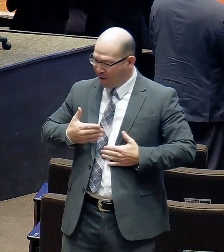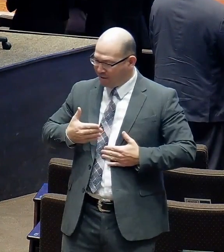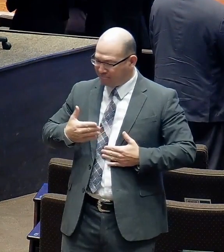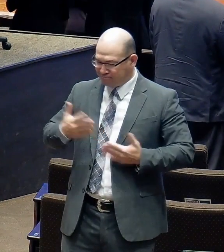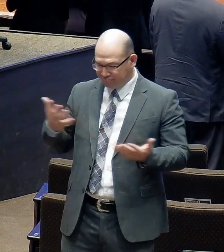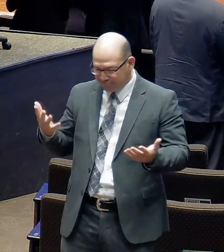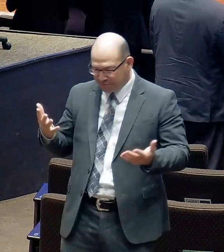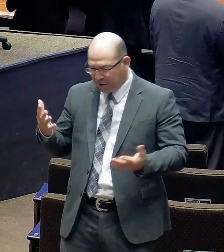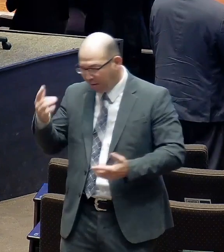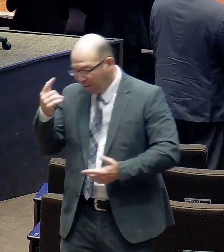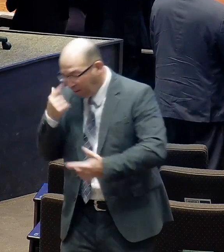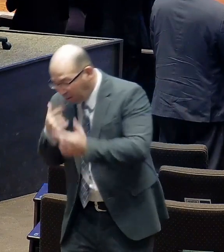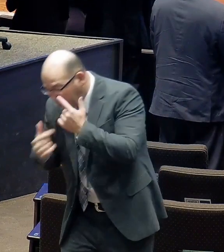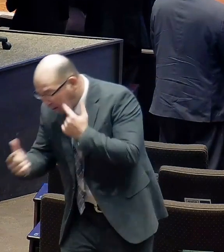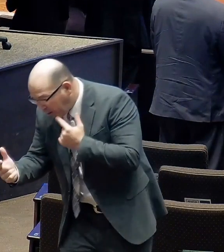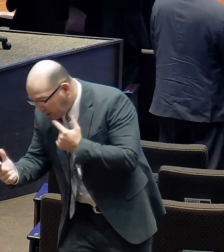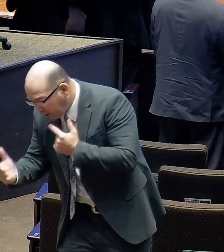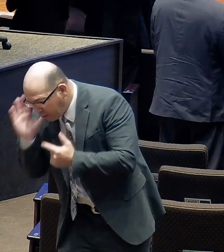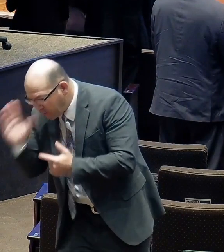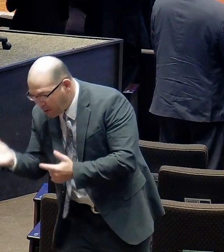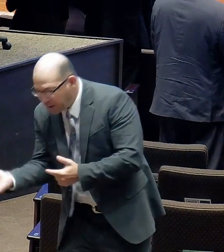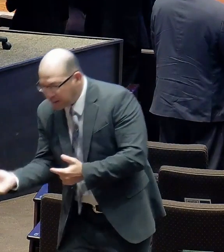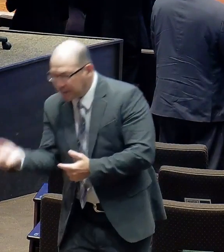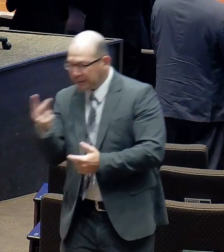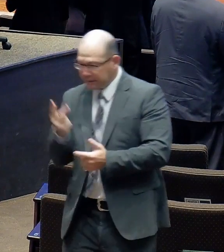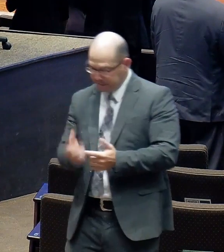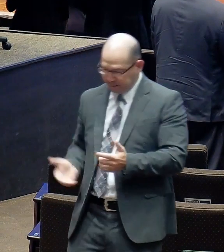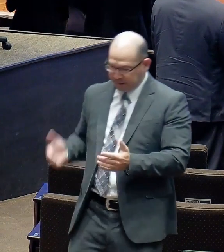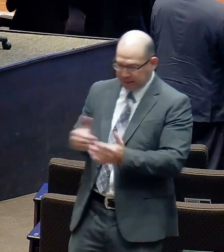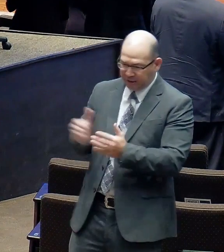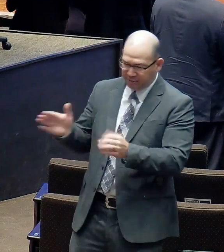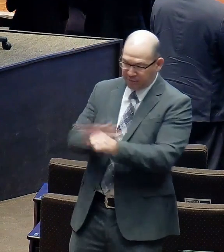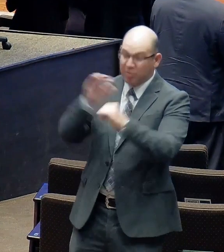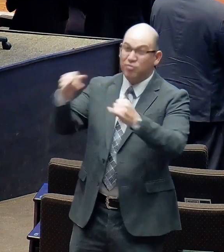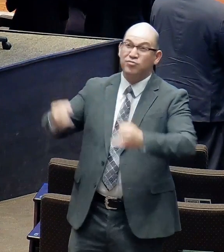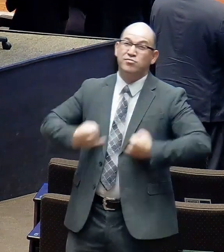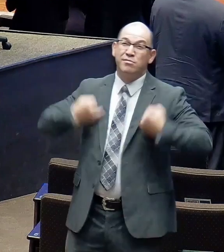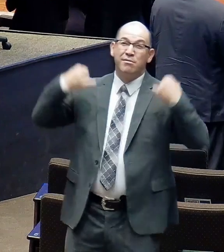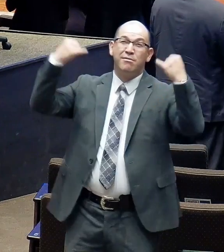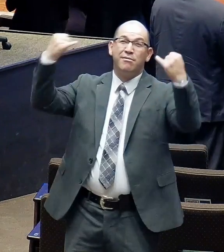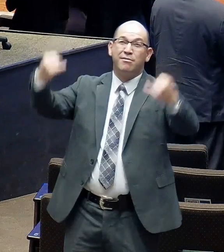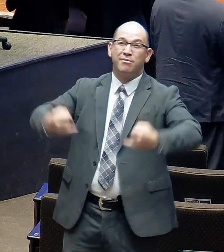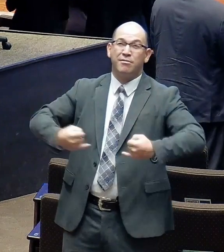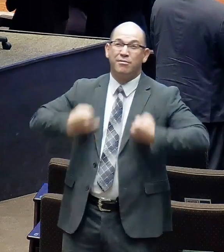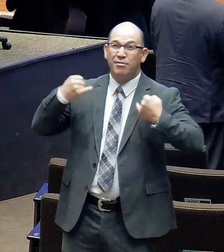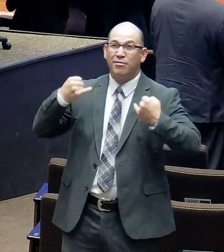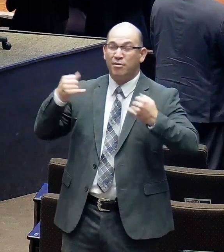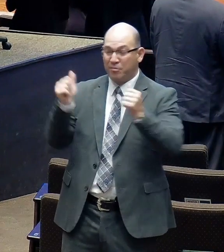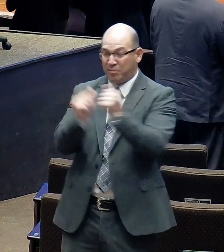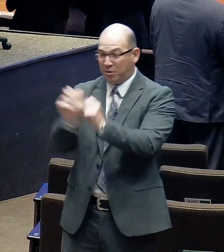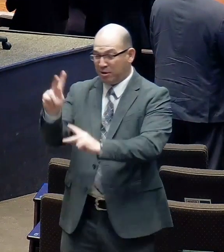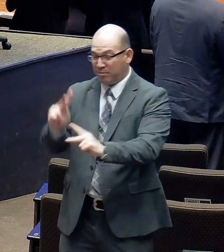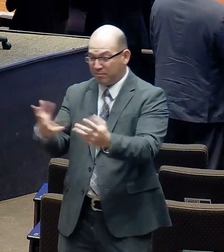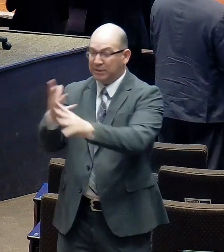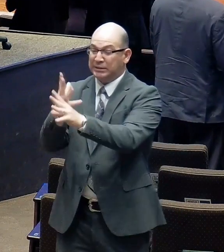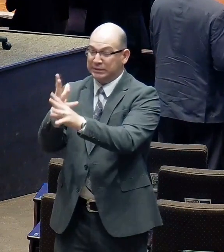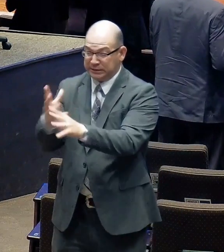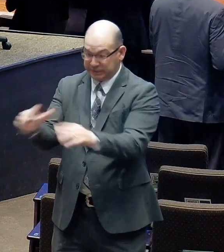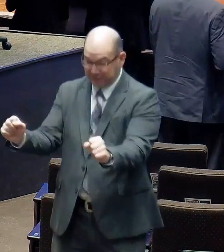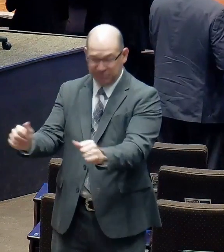shall doubtless come again with rejoicing, bringing his sheaves with him. Dear Lord,